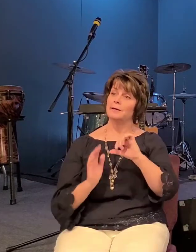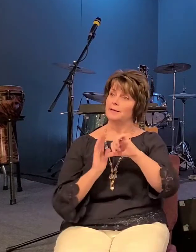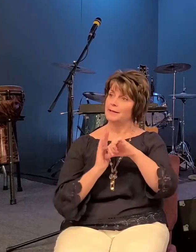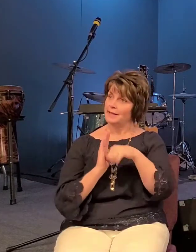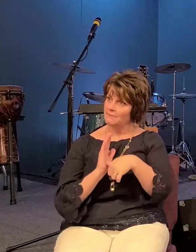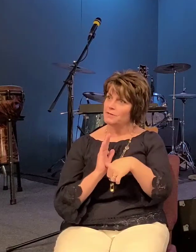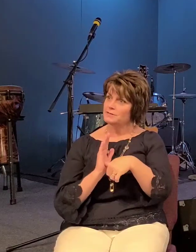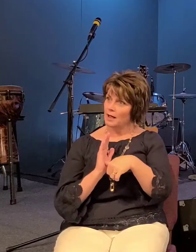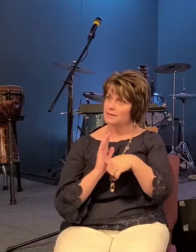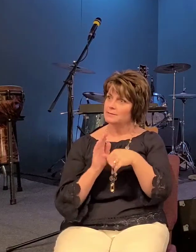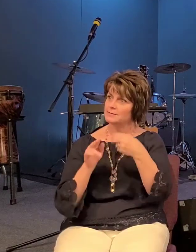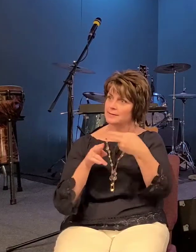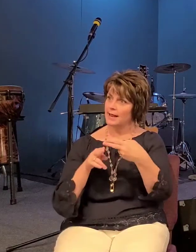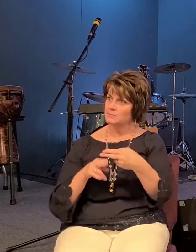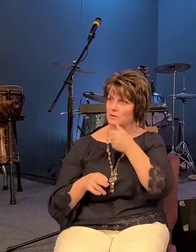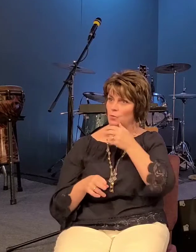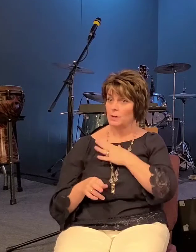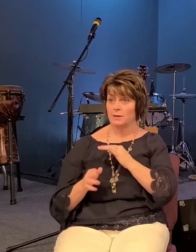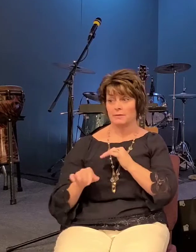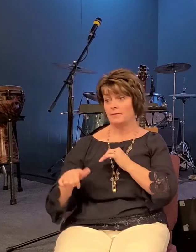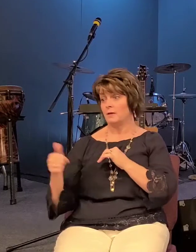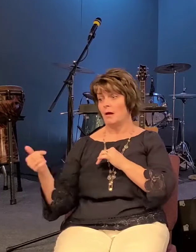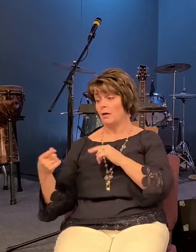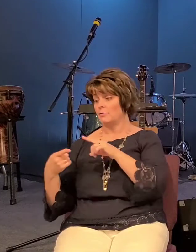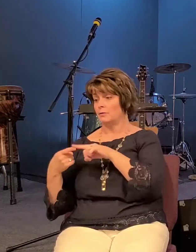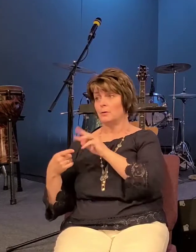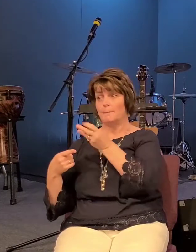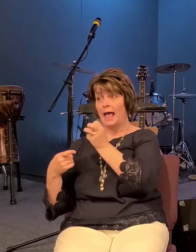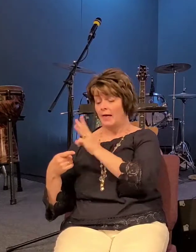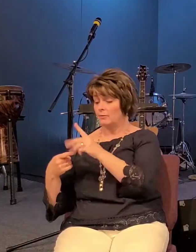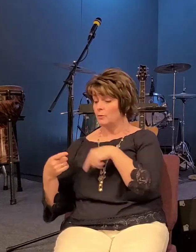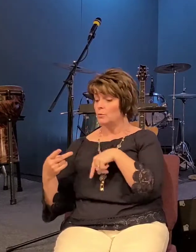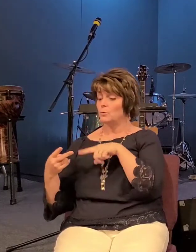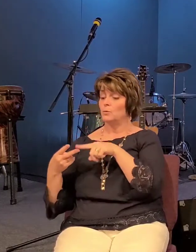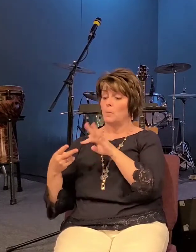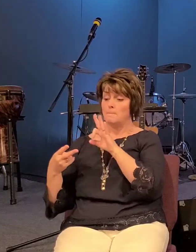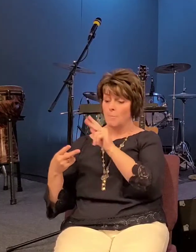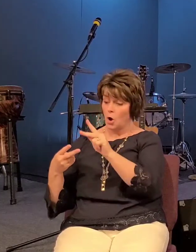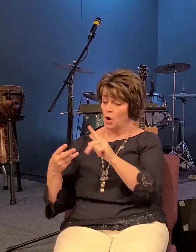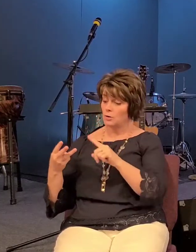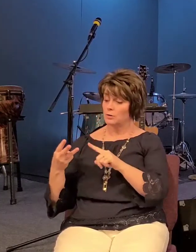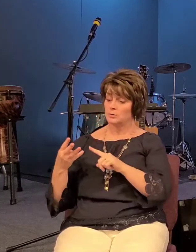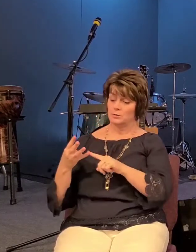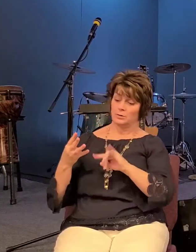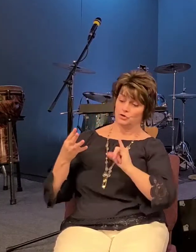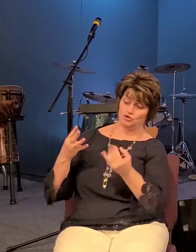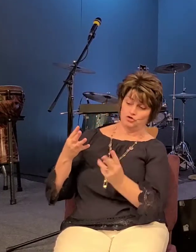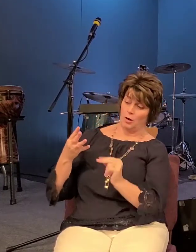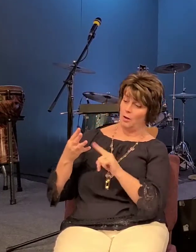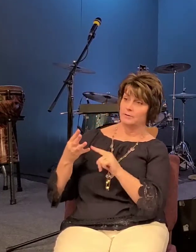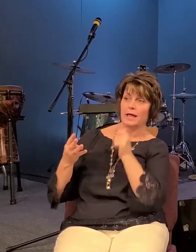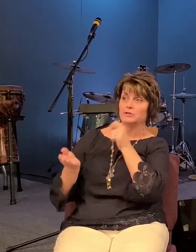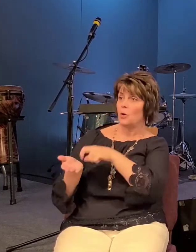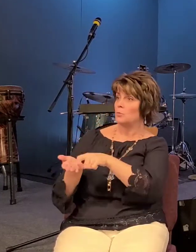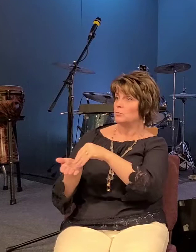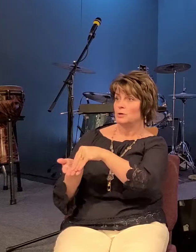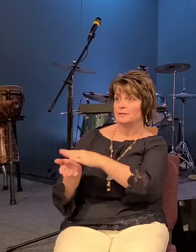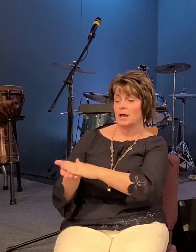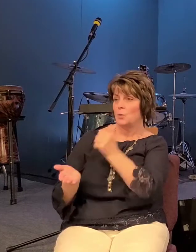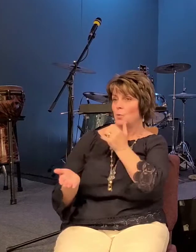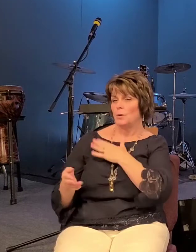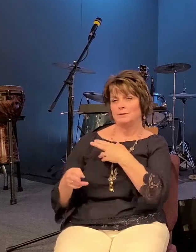the other gospel accounts so that's a particular interest and then